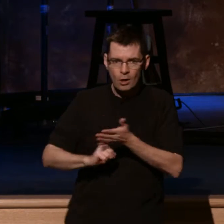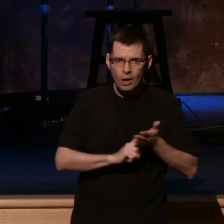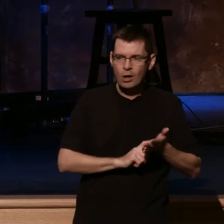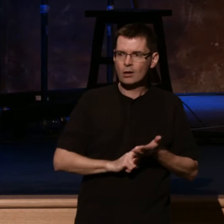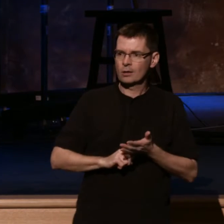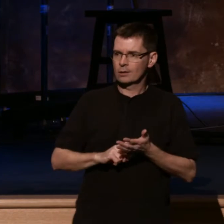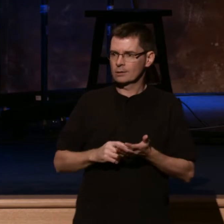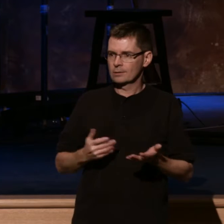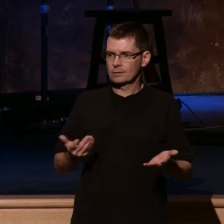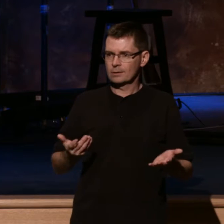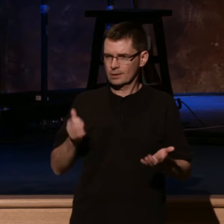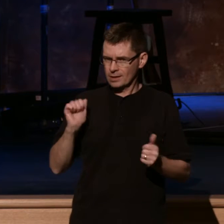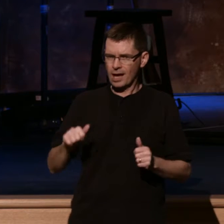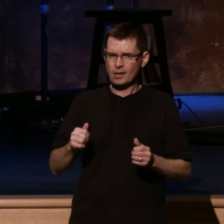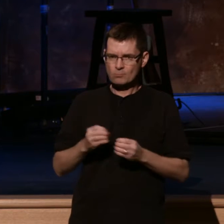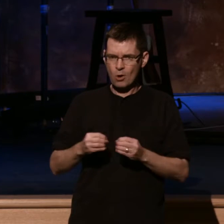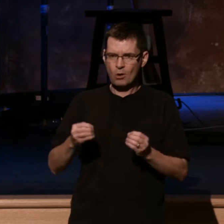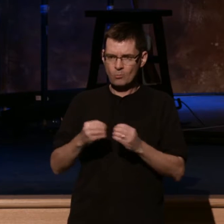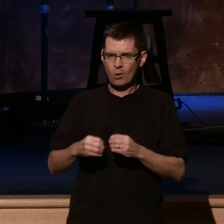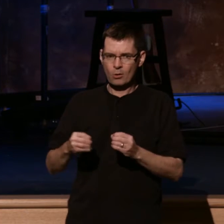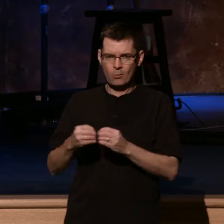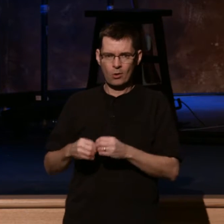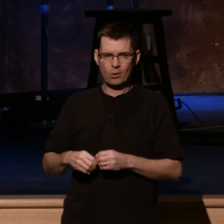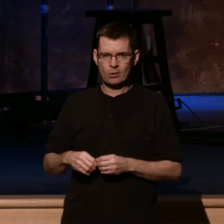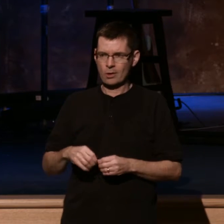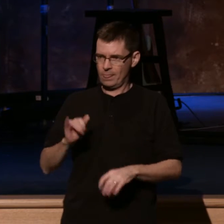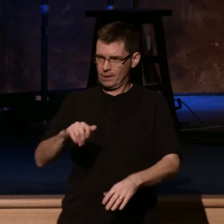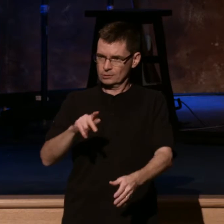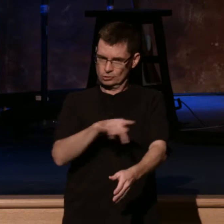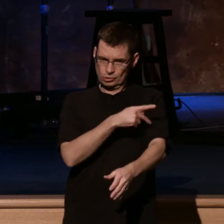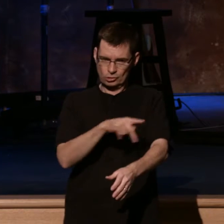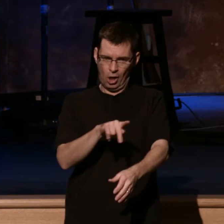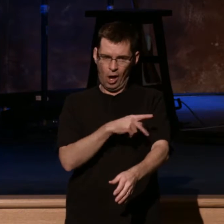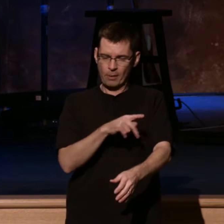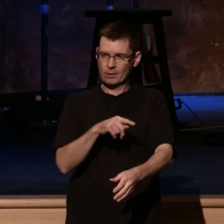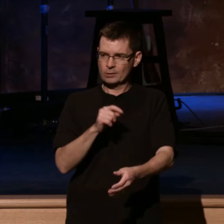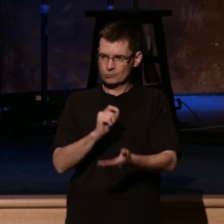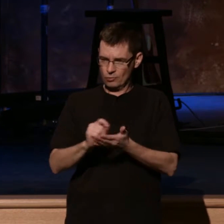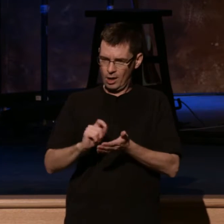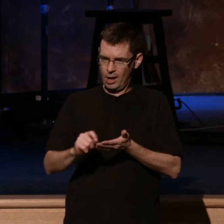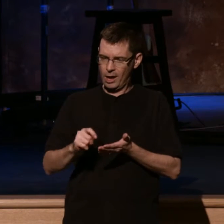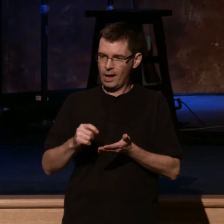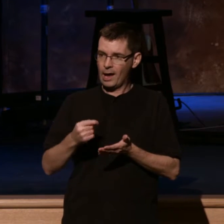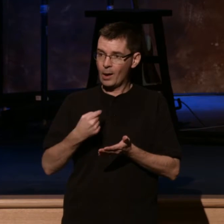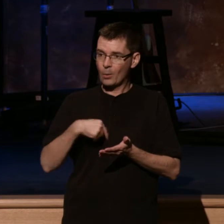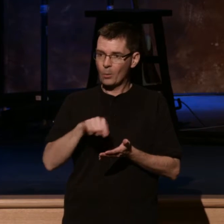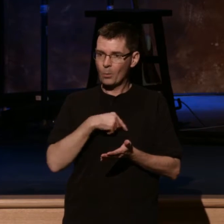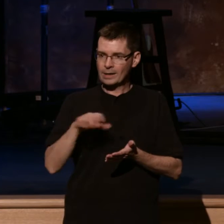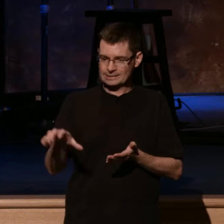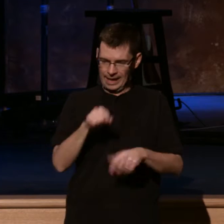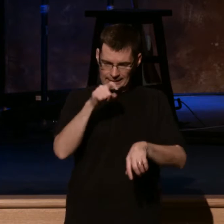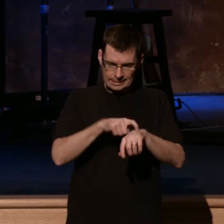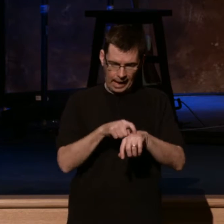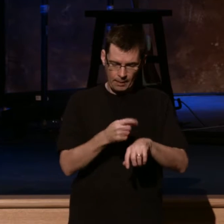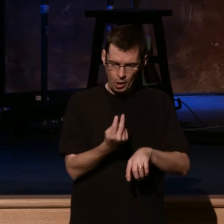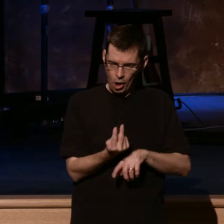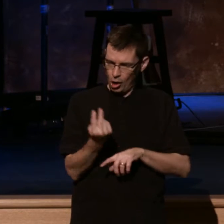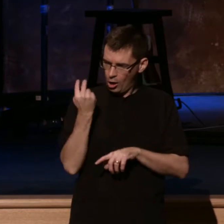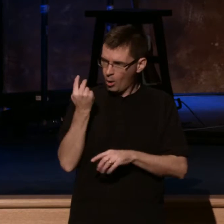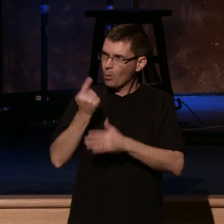on. And the psalmist is basically saying, God, we look back and we've seen what you've done. You have given